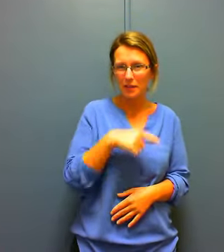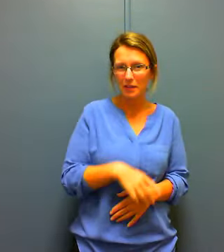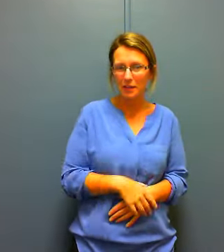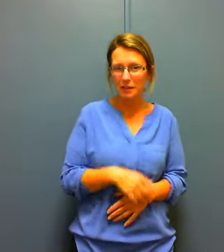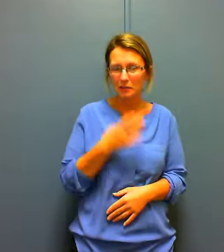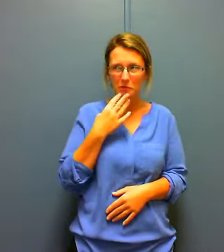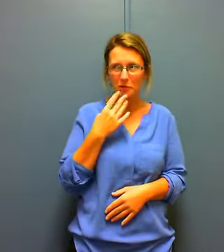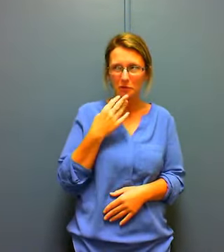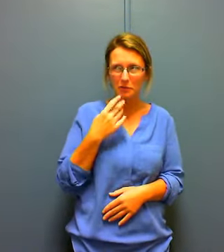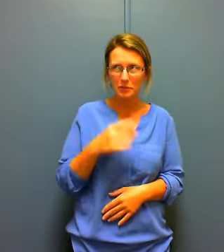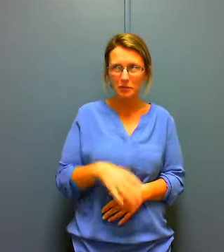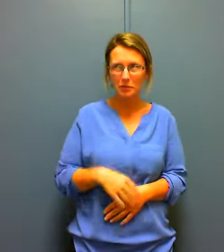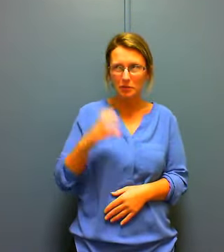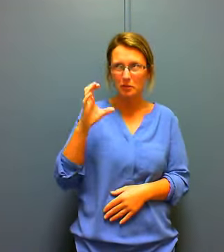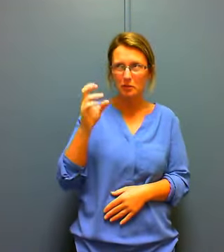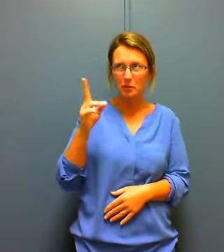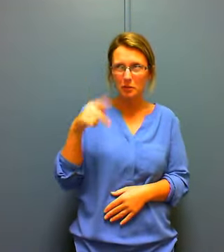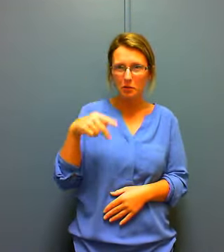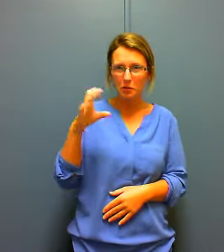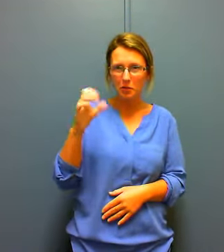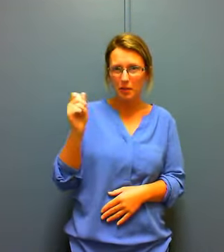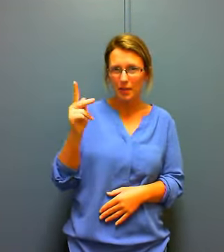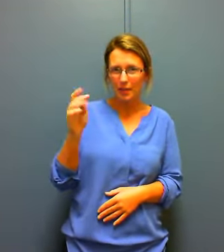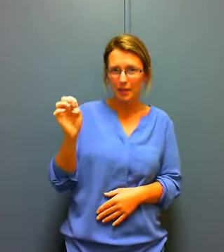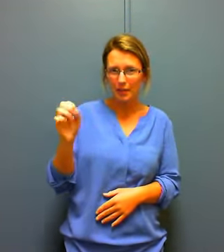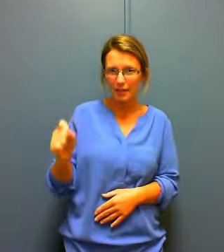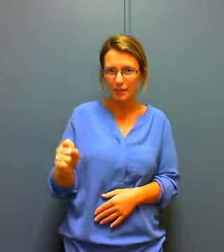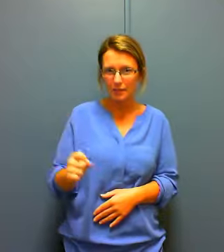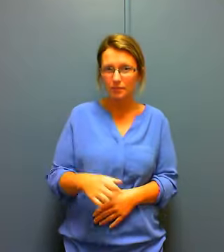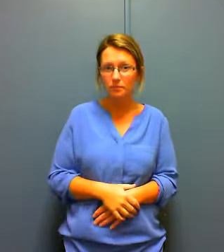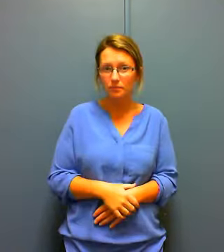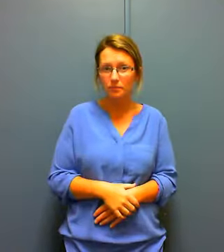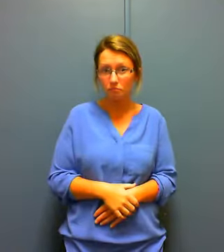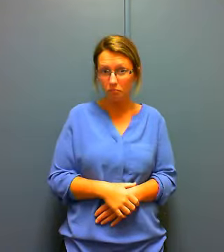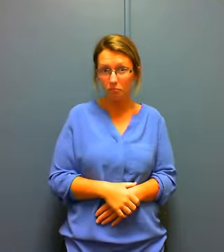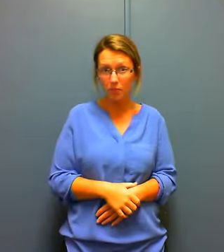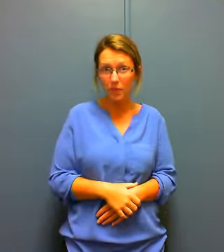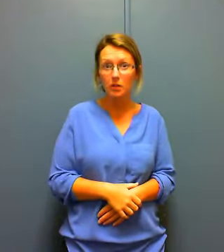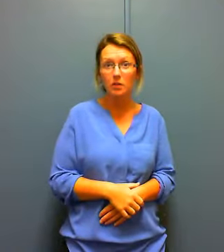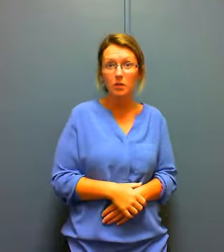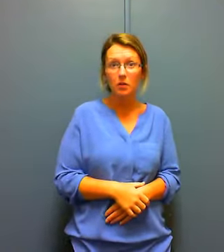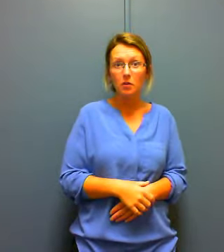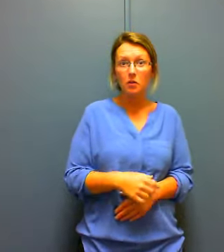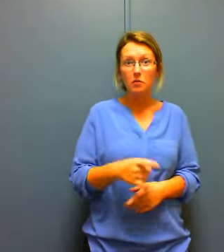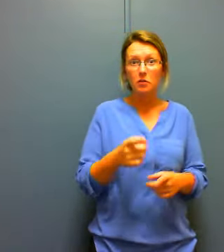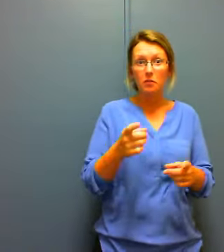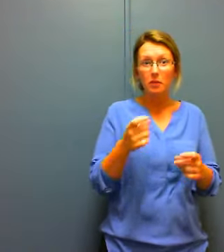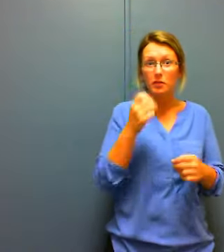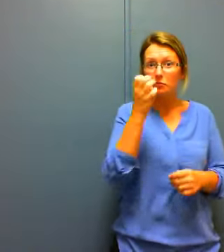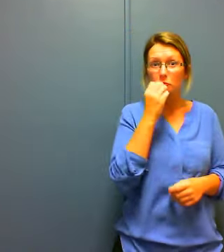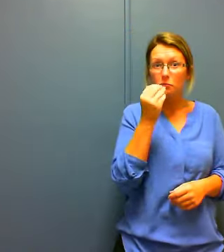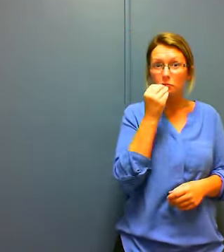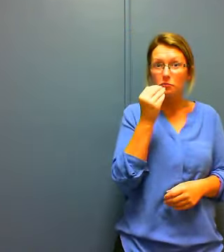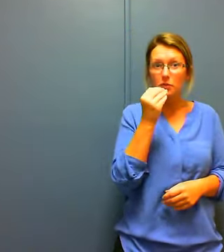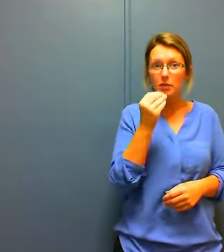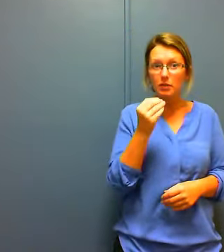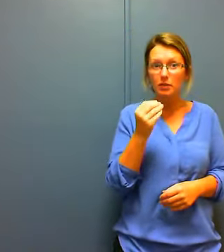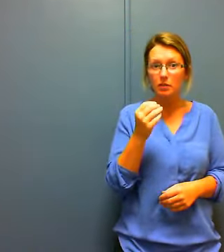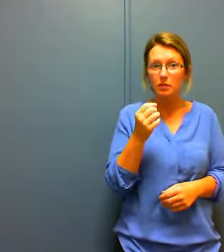a cupcake cup oh and about sizes went to a fast food restaurant I ordered this large size of coke